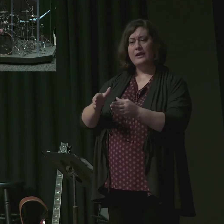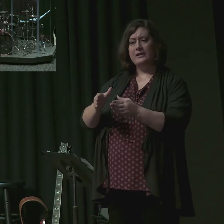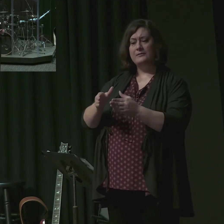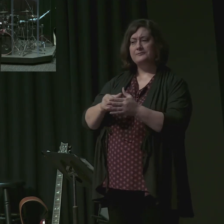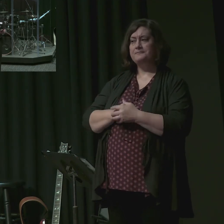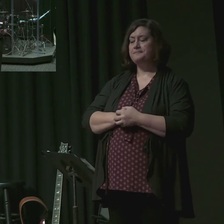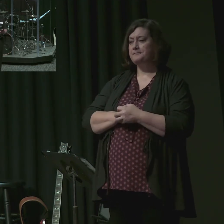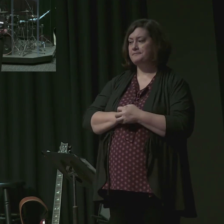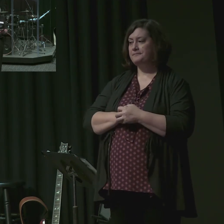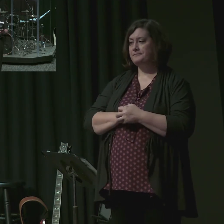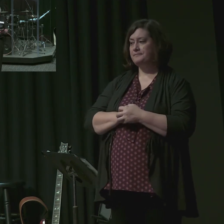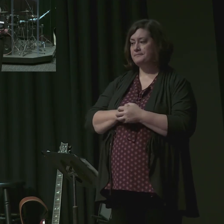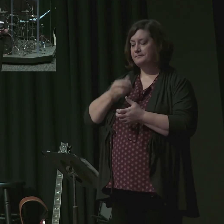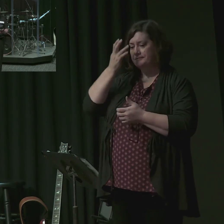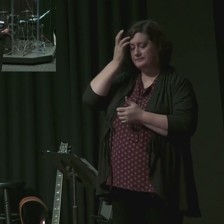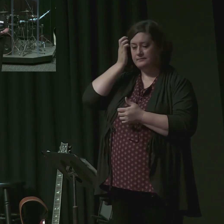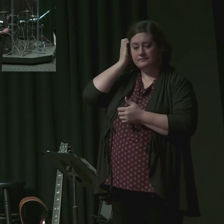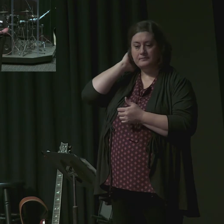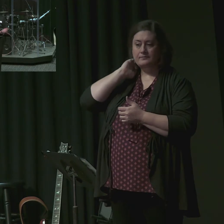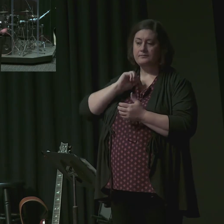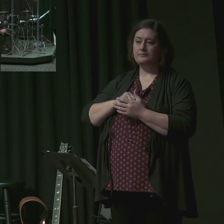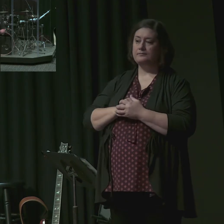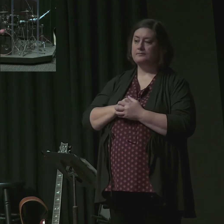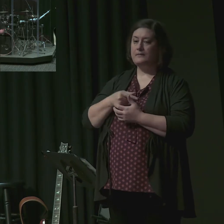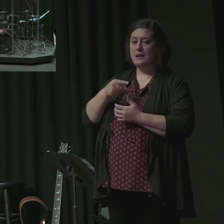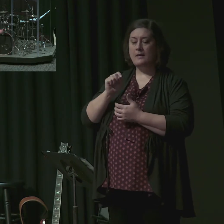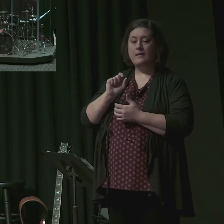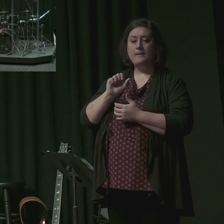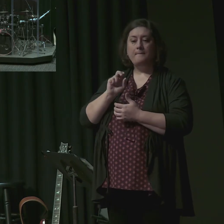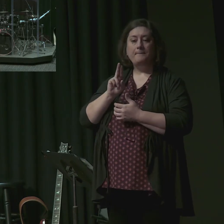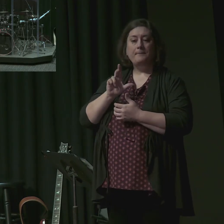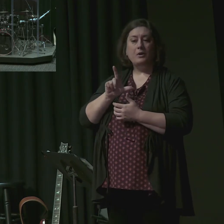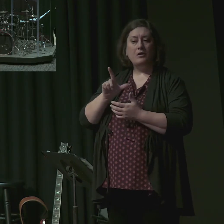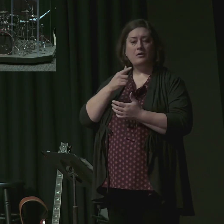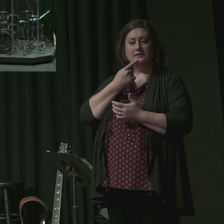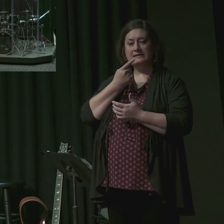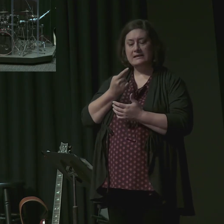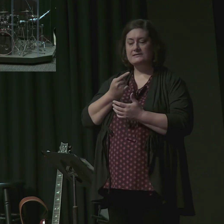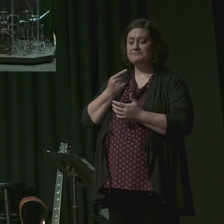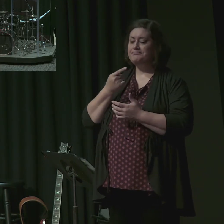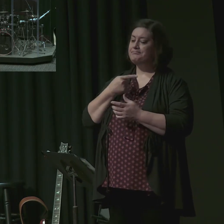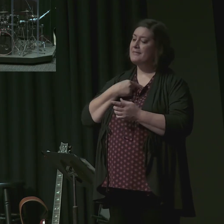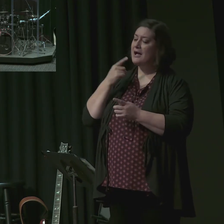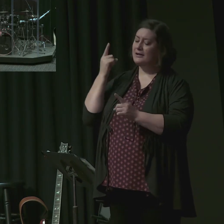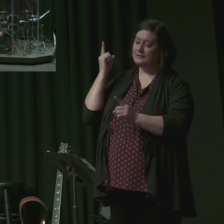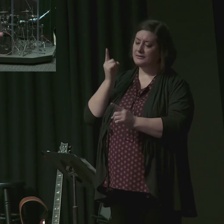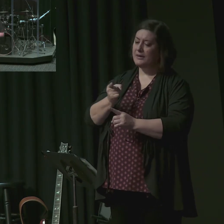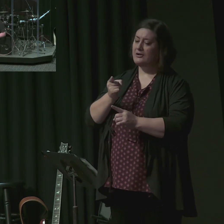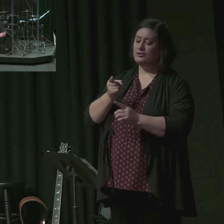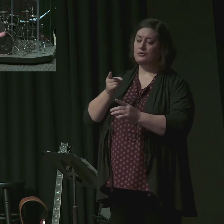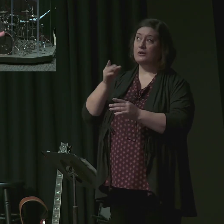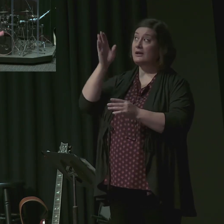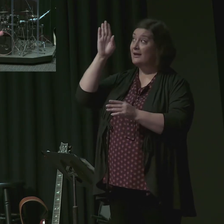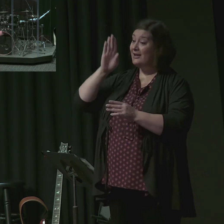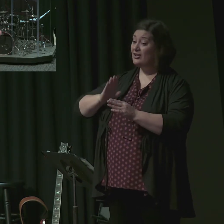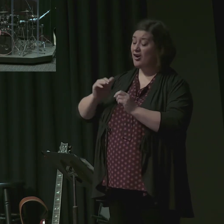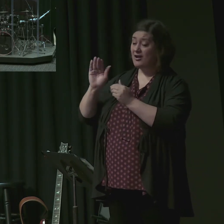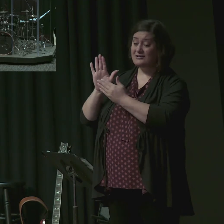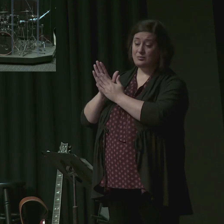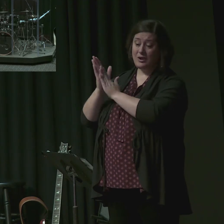authenticates your message. Paul writes to Timothy, I charge you in the presence of God and